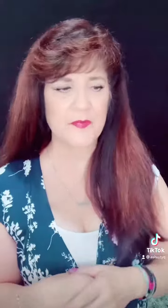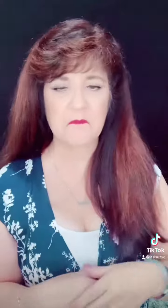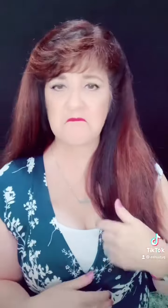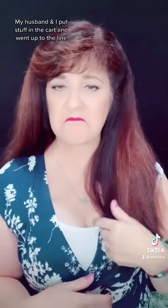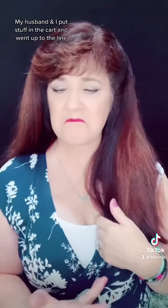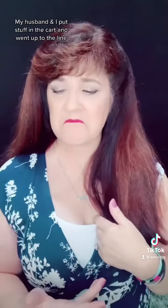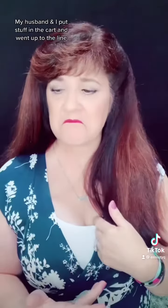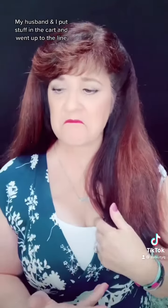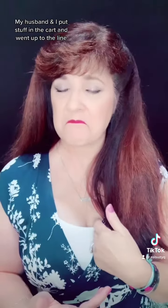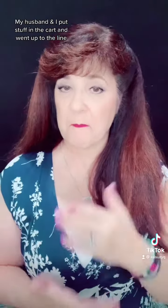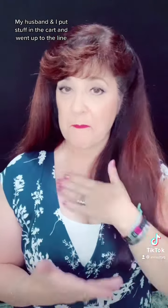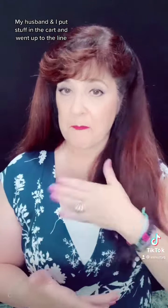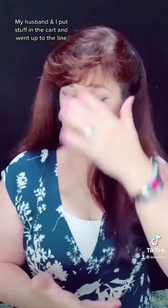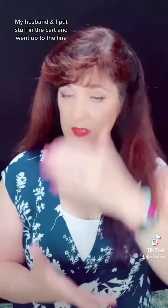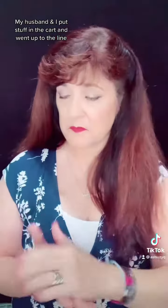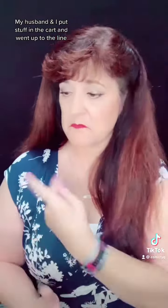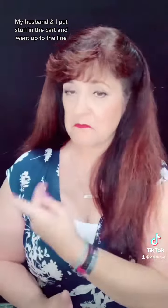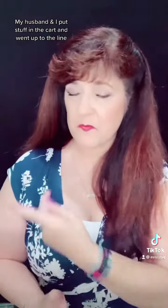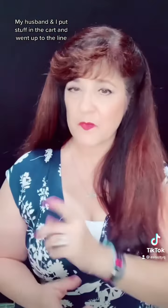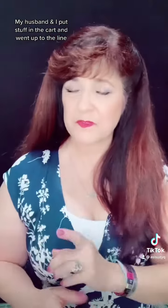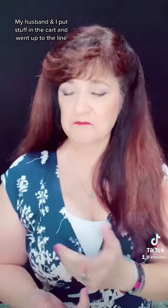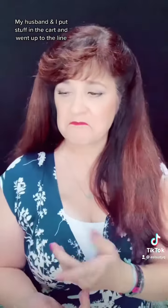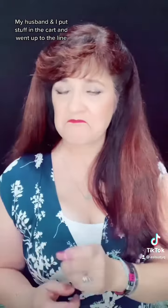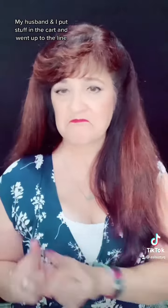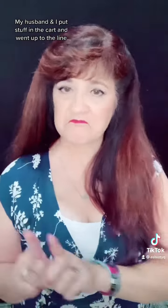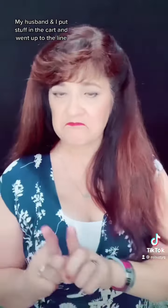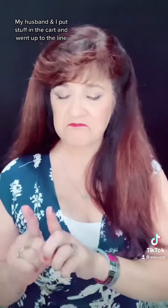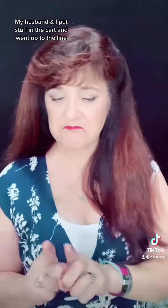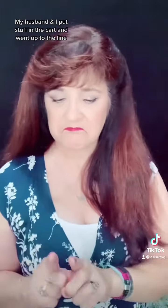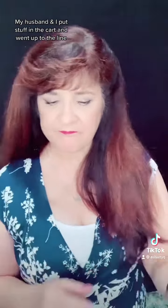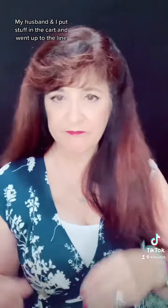My husband and I put stuff in the cart and went up to the line.